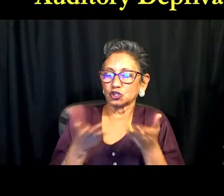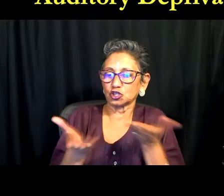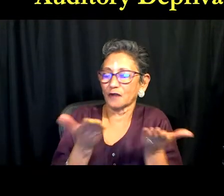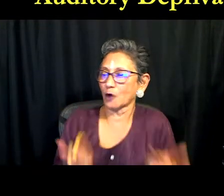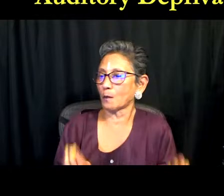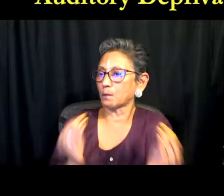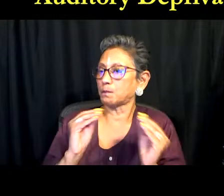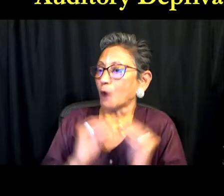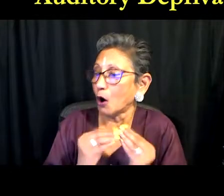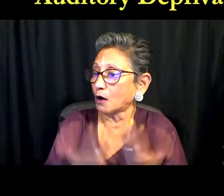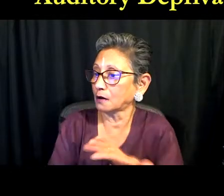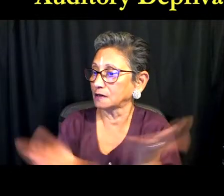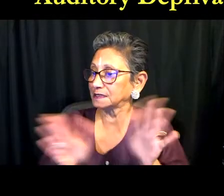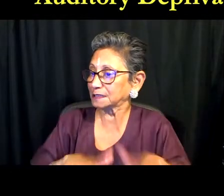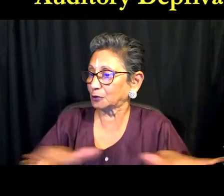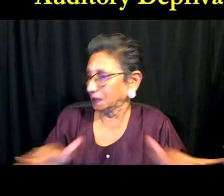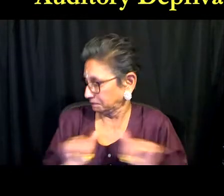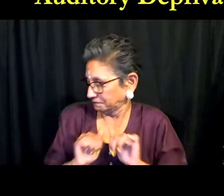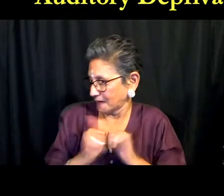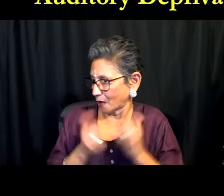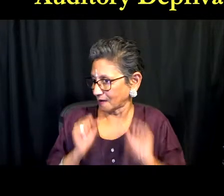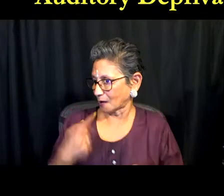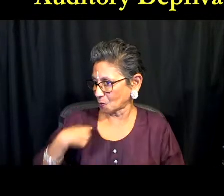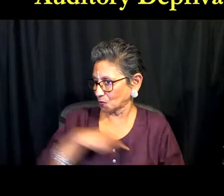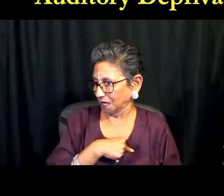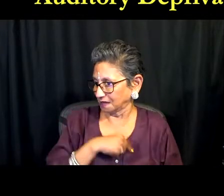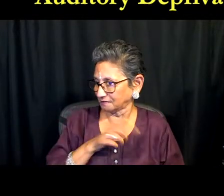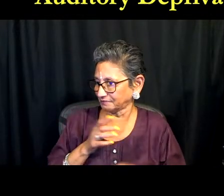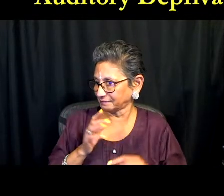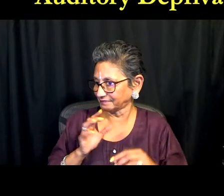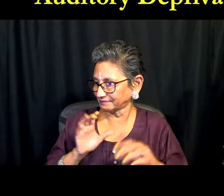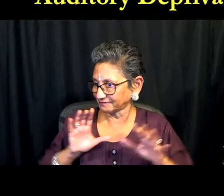to seeing more audiologists